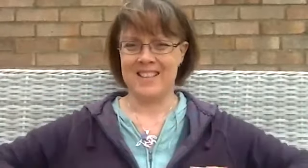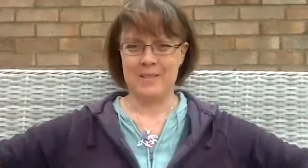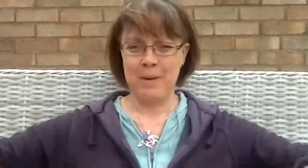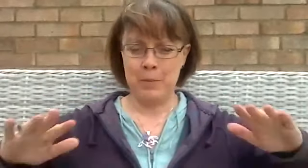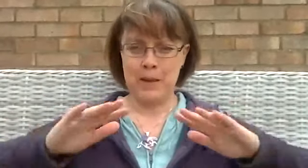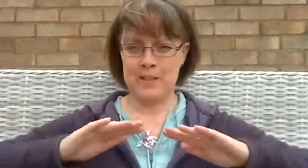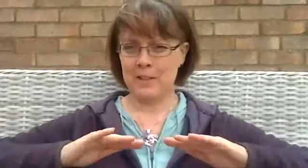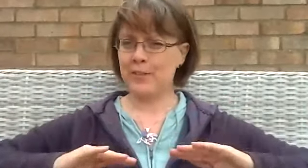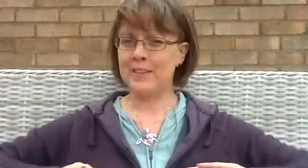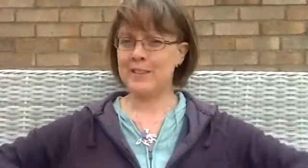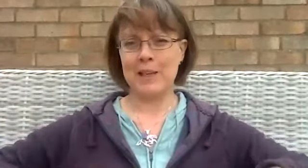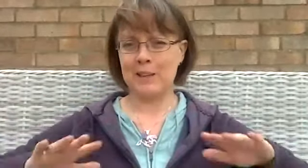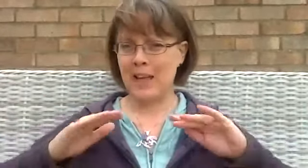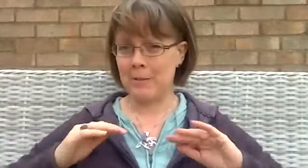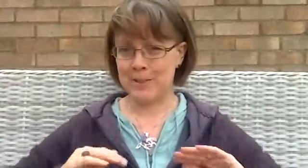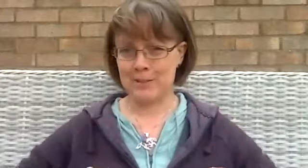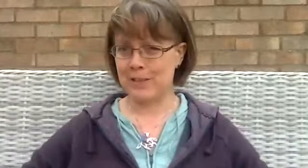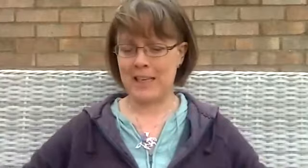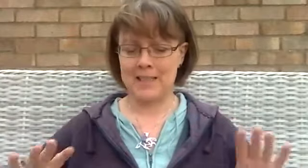People may still feel some little elements to release.